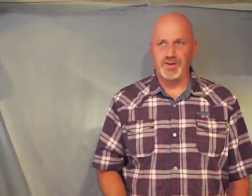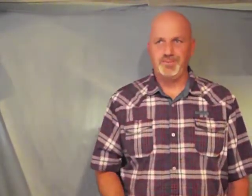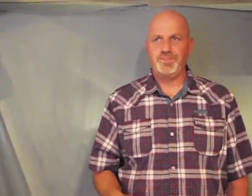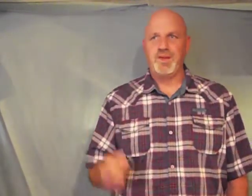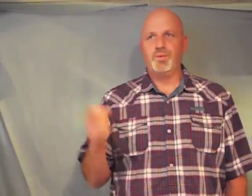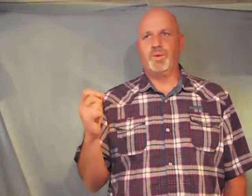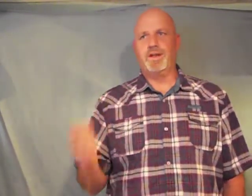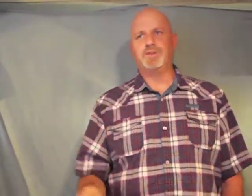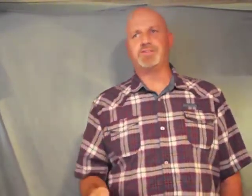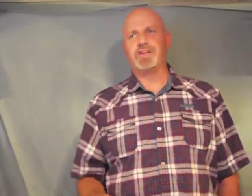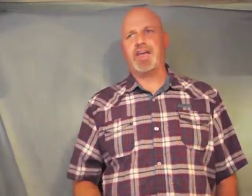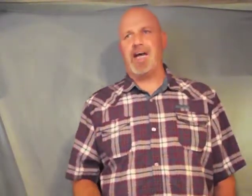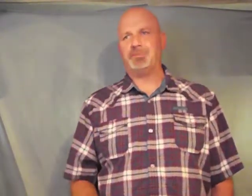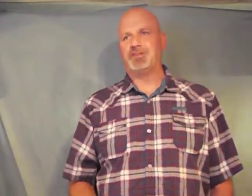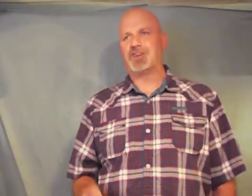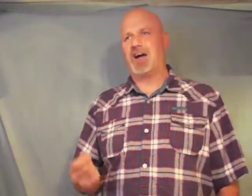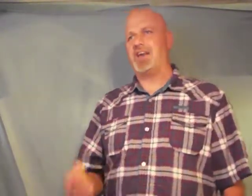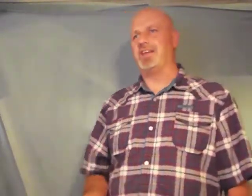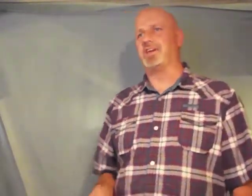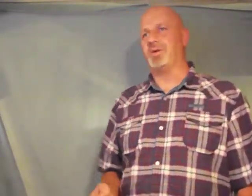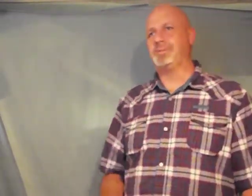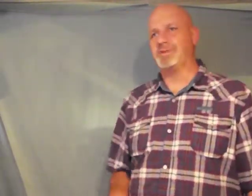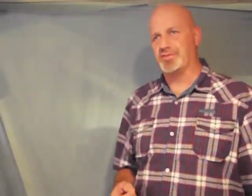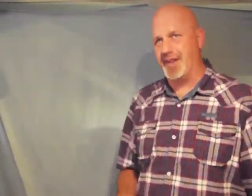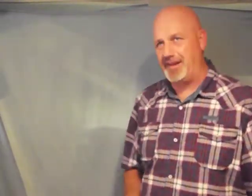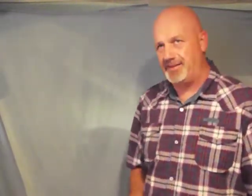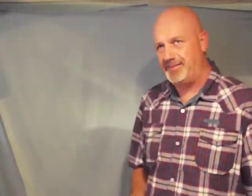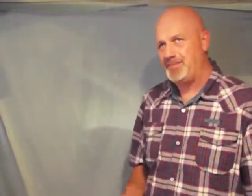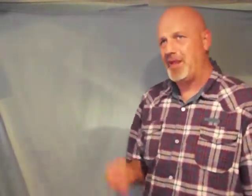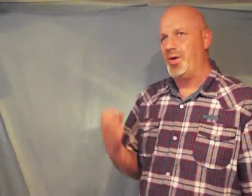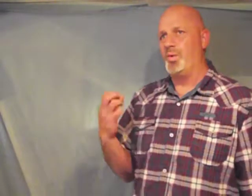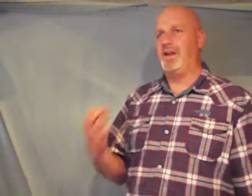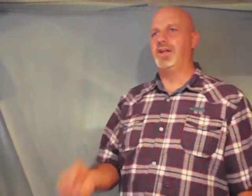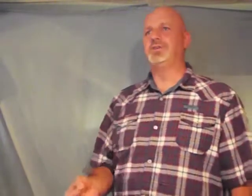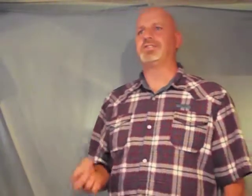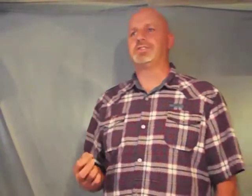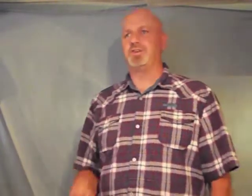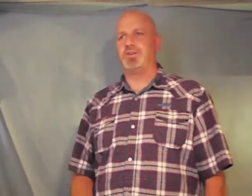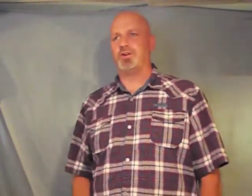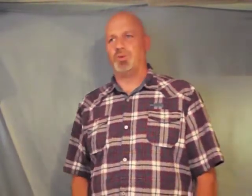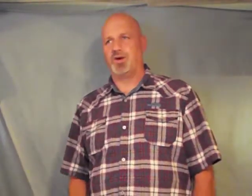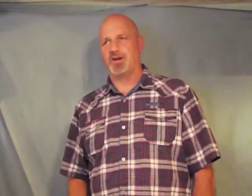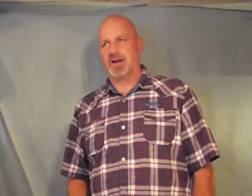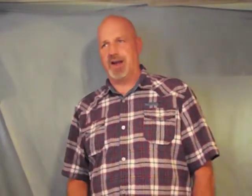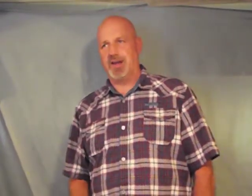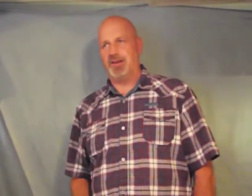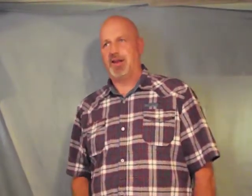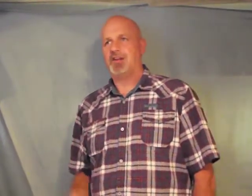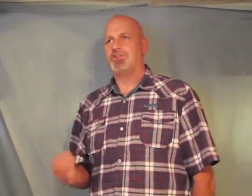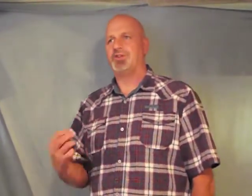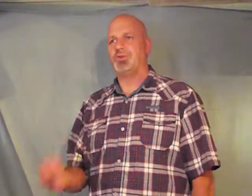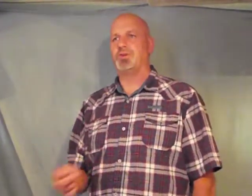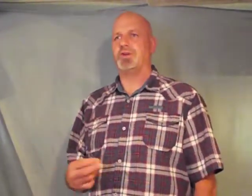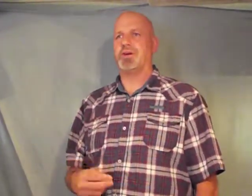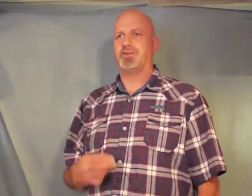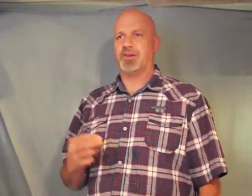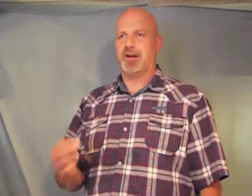we lose the captives caught in the grips of Satan we lose your word God to rule over our